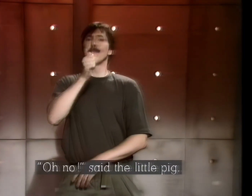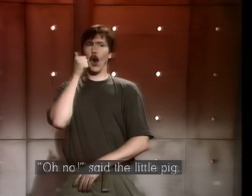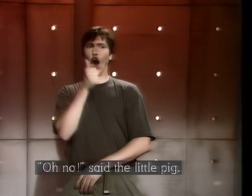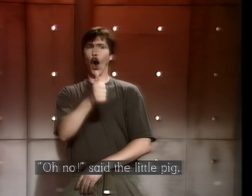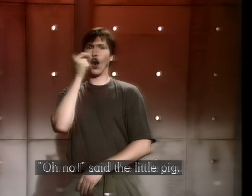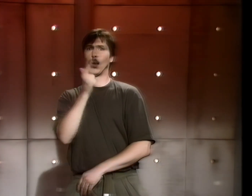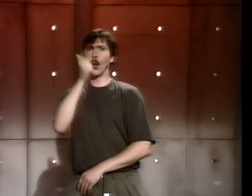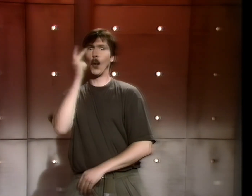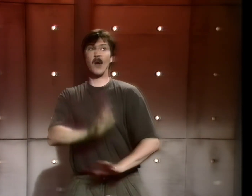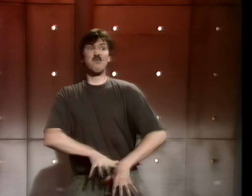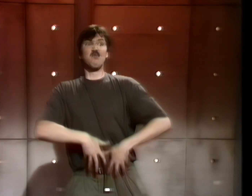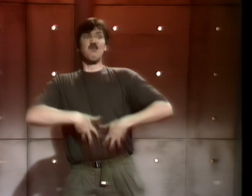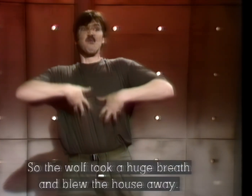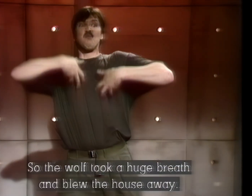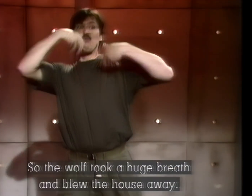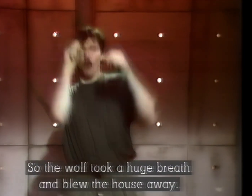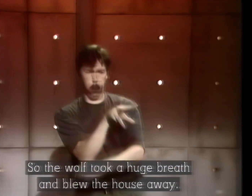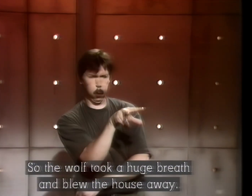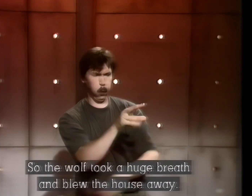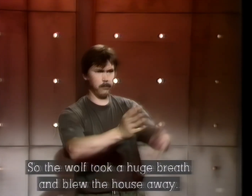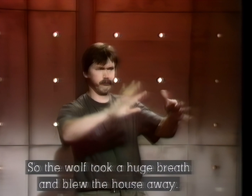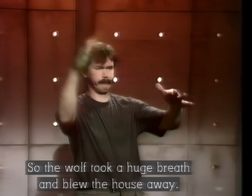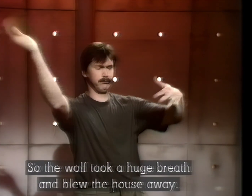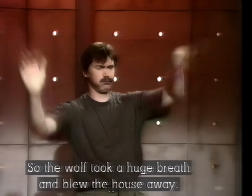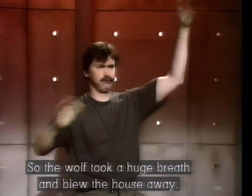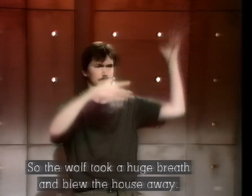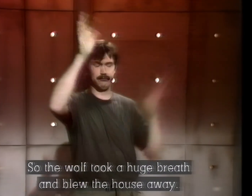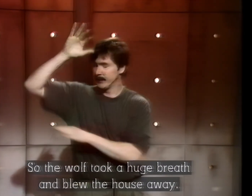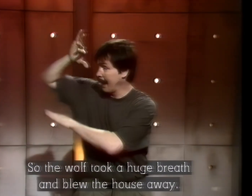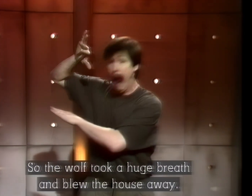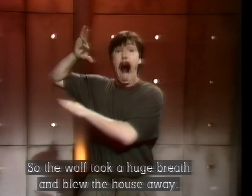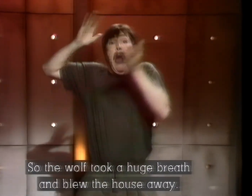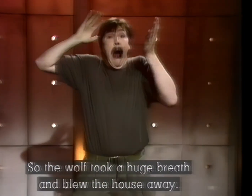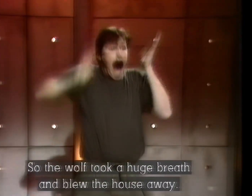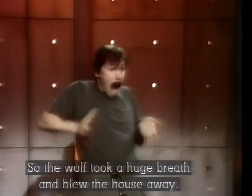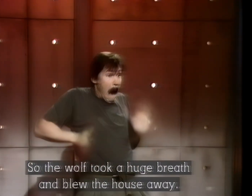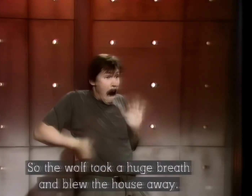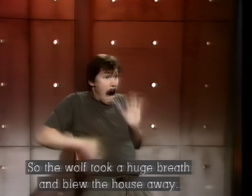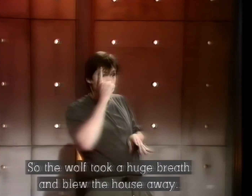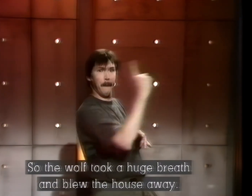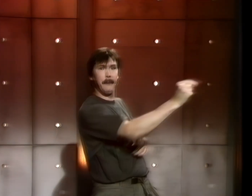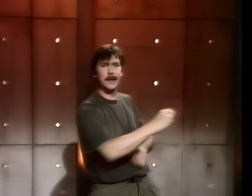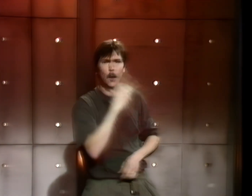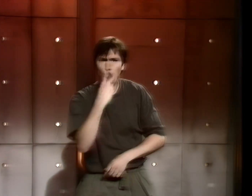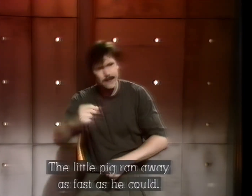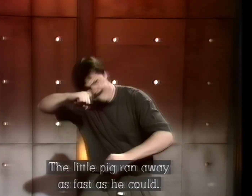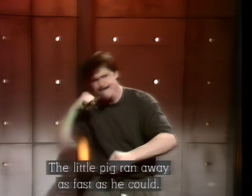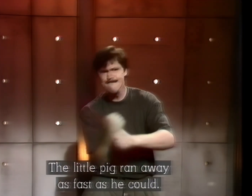the little pig. So, he counted to three, the wolf, took a huge breath, and blew the house away. So, the little pig ran away as fast as he could.